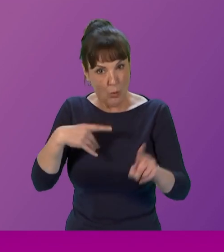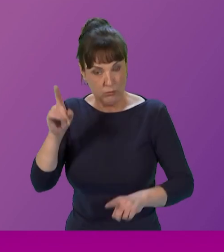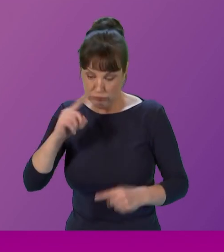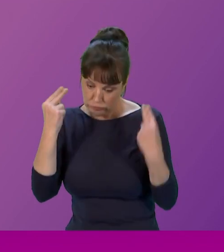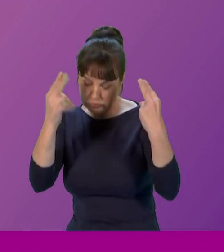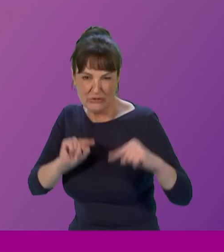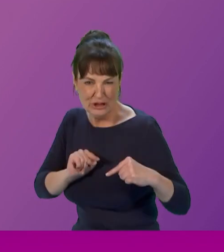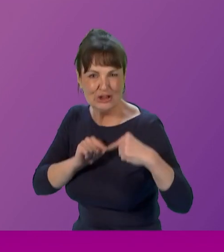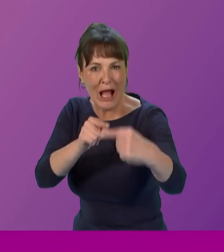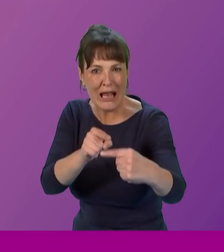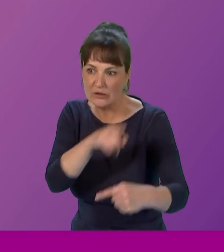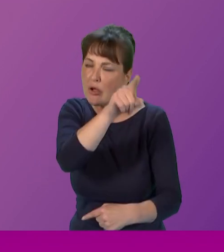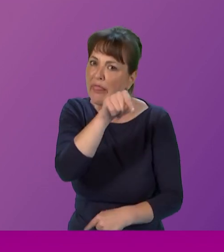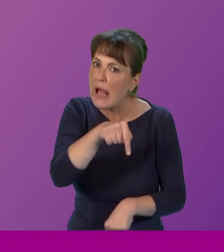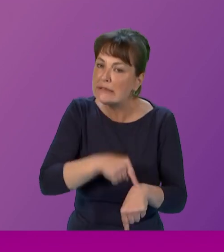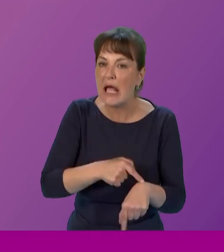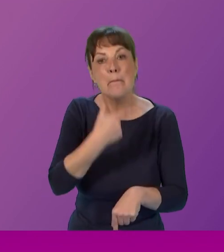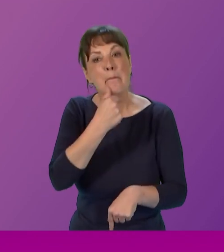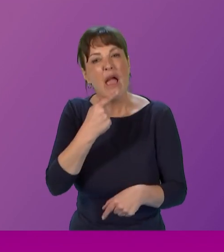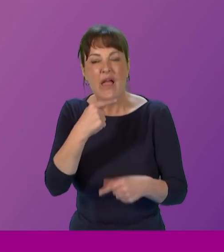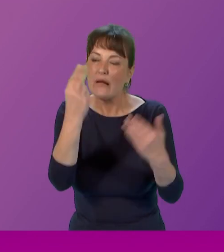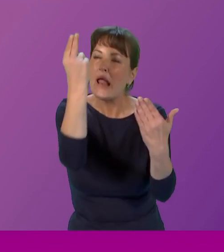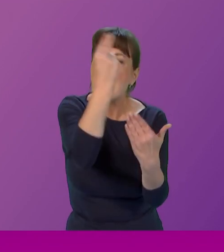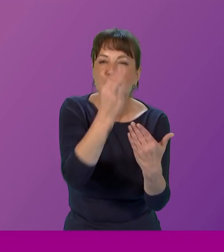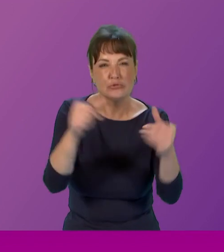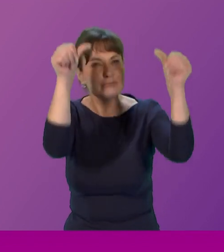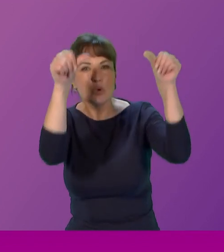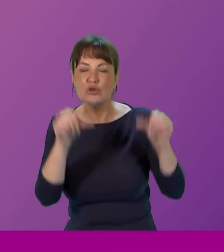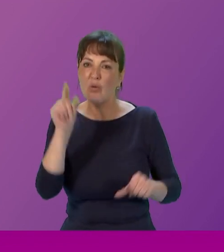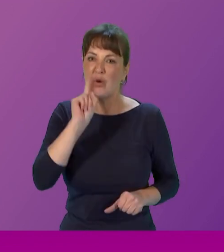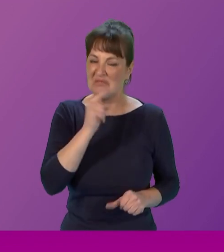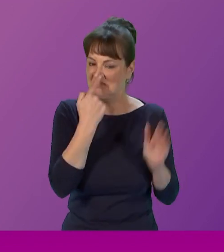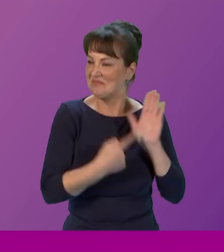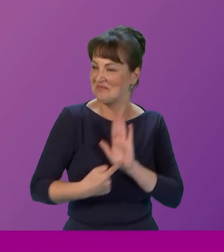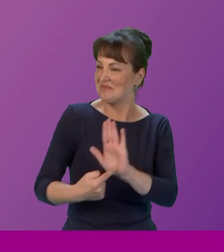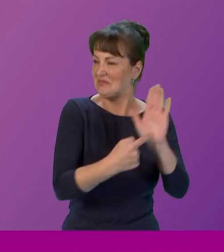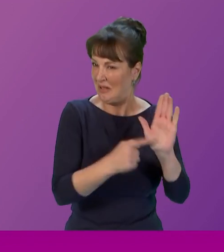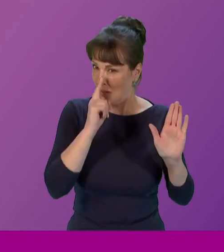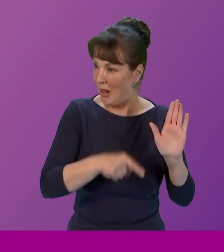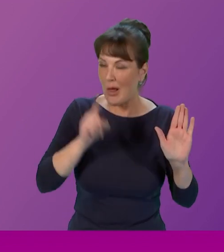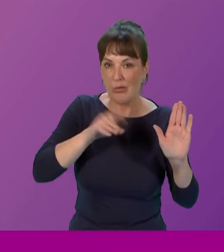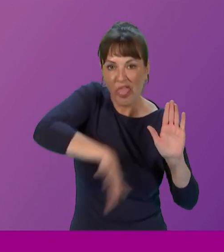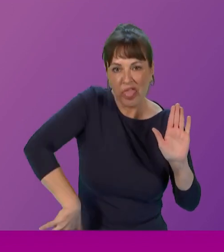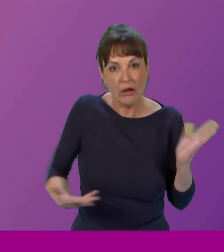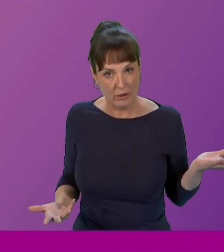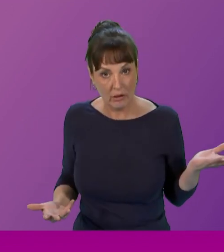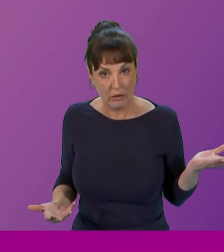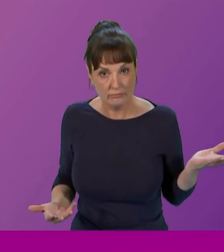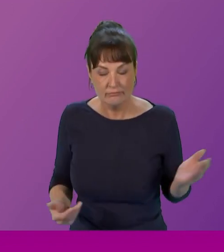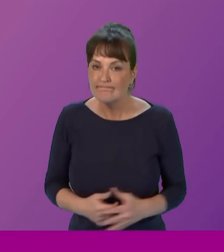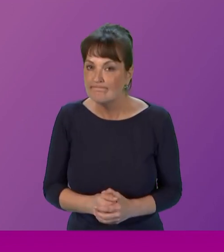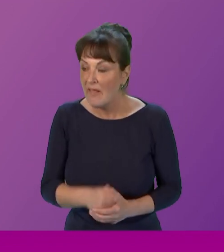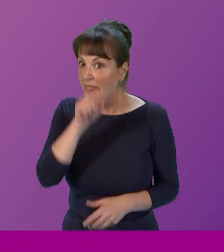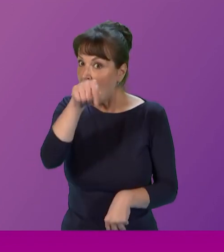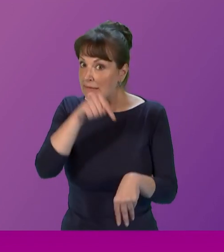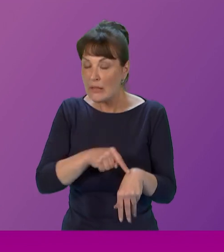imagery used by male critics to justify the disenfranchisement of women the scene was women's a women's rights